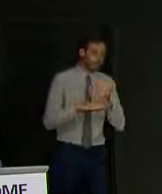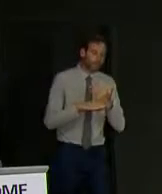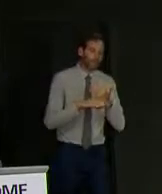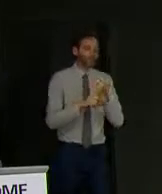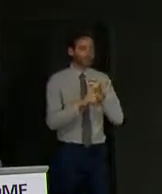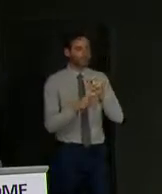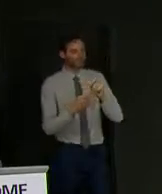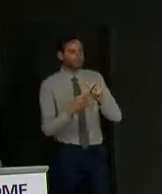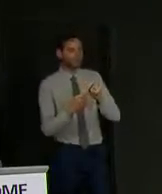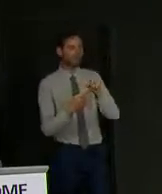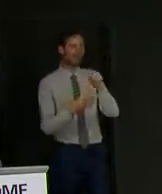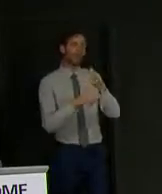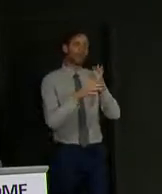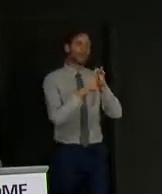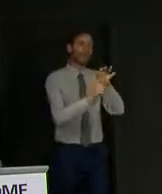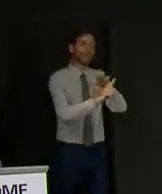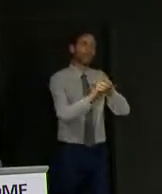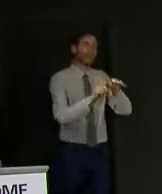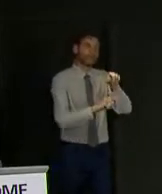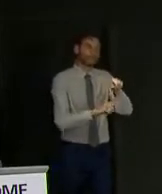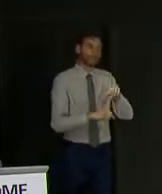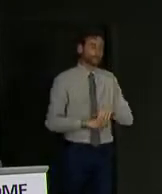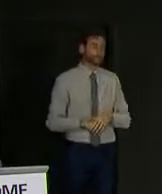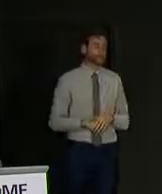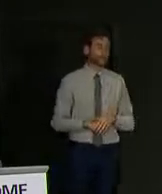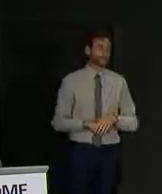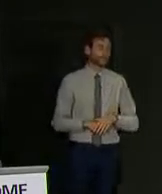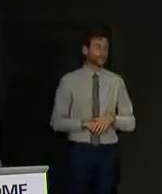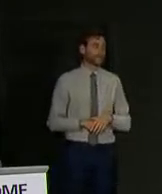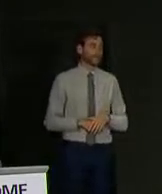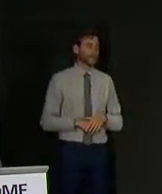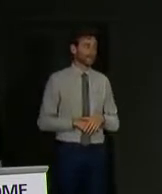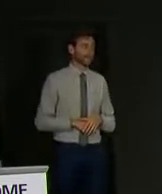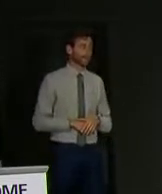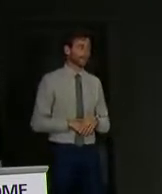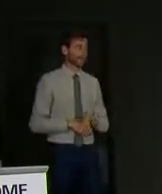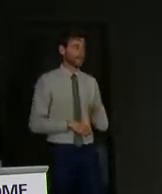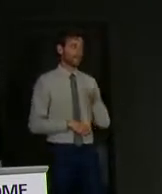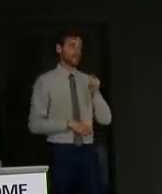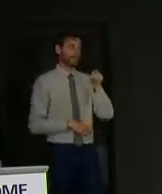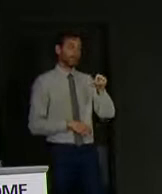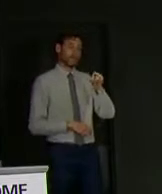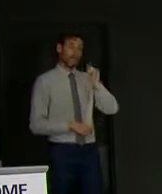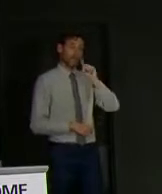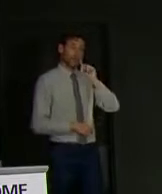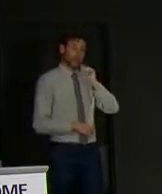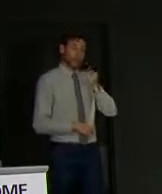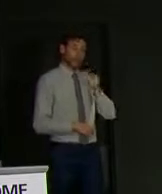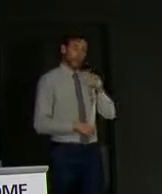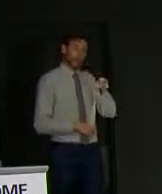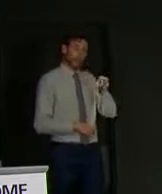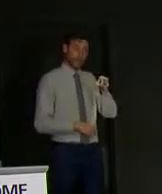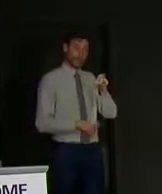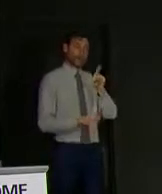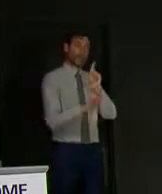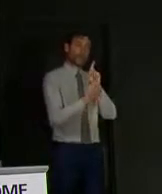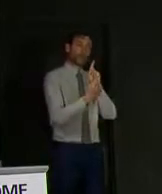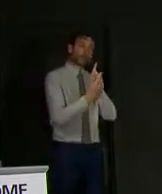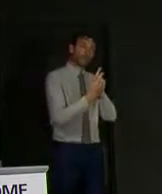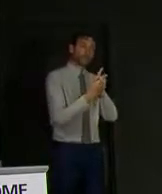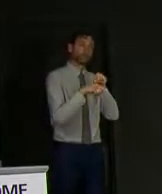be considered a contact by tracers if they are only wearing basic levels of PPE, i.e. a mask and gloves?